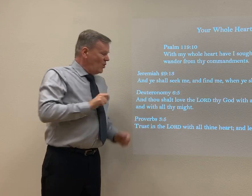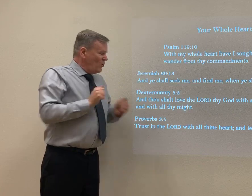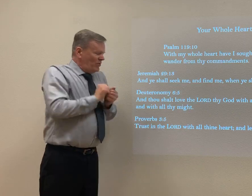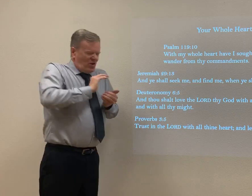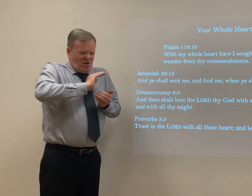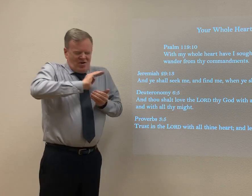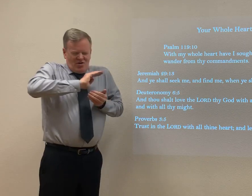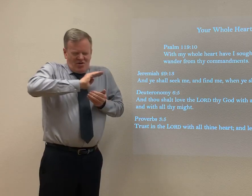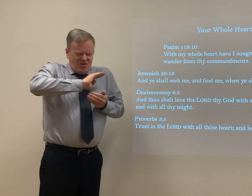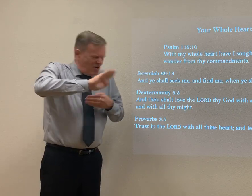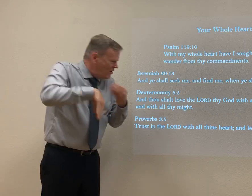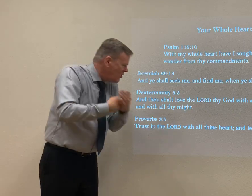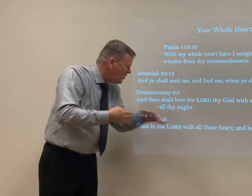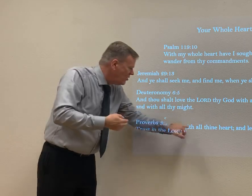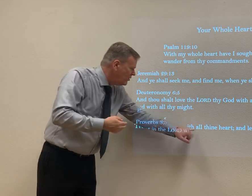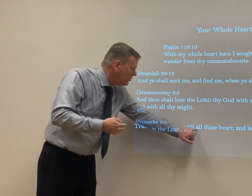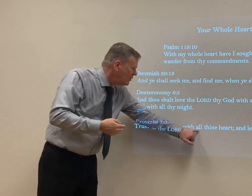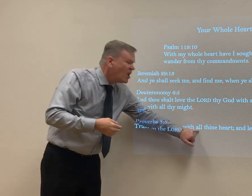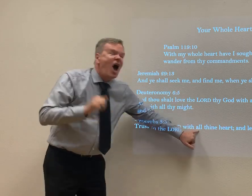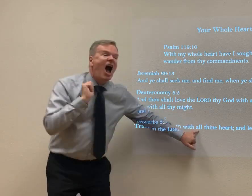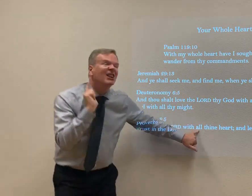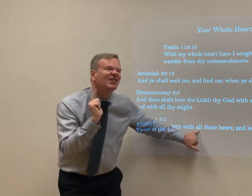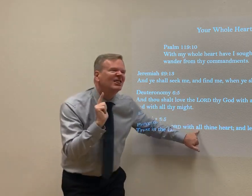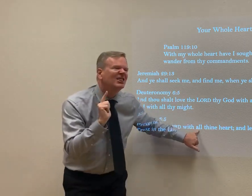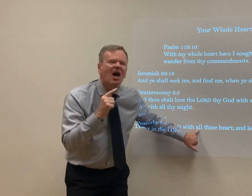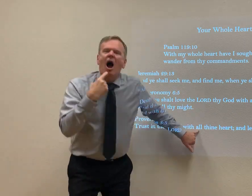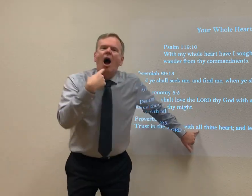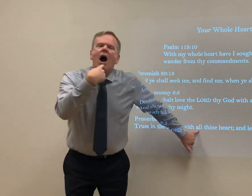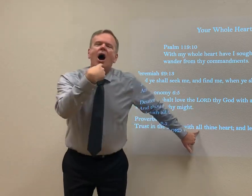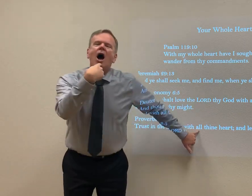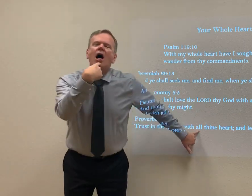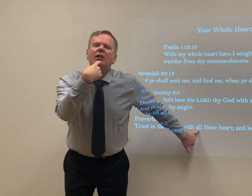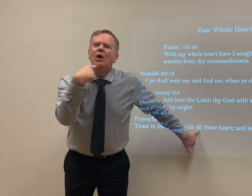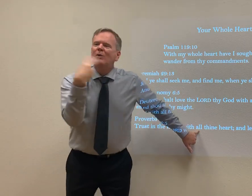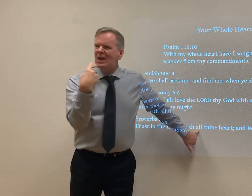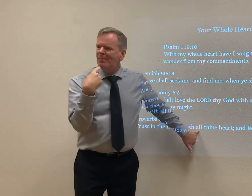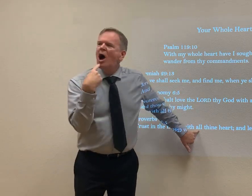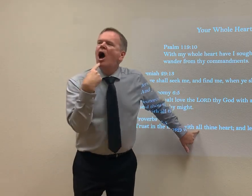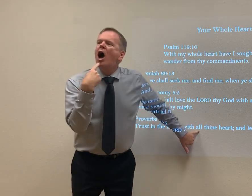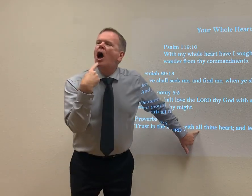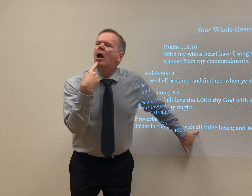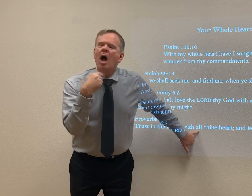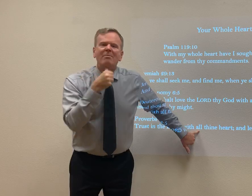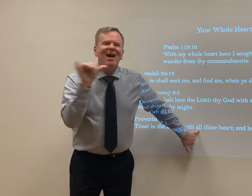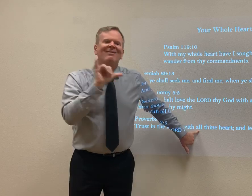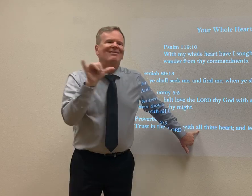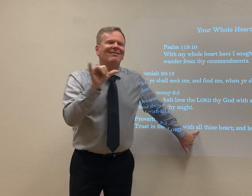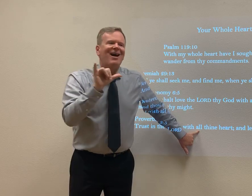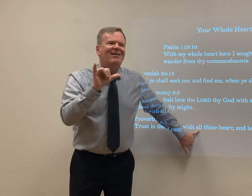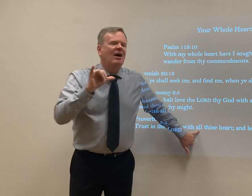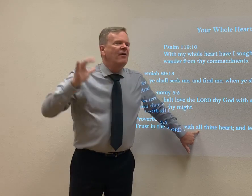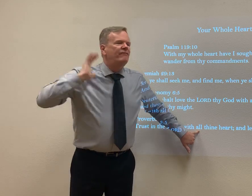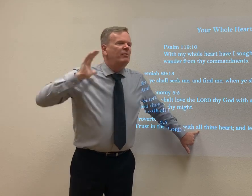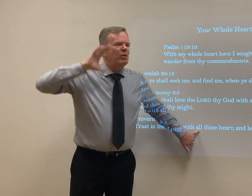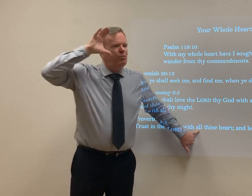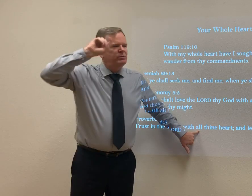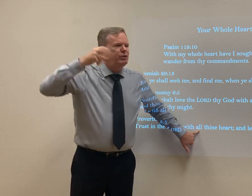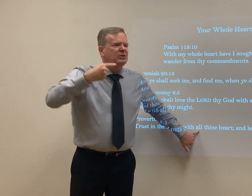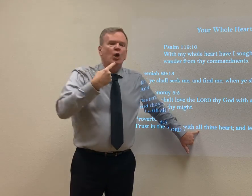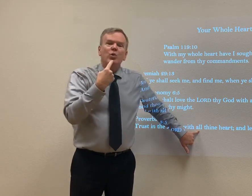Trust in the Lord with all. All. Read my lips. All. I'm not like the former President